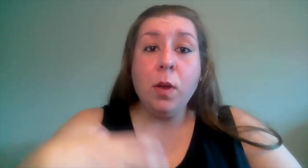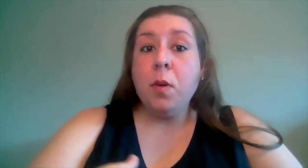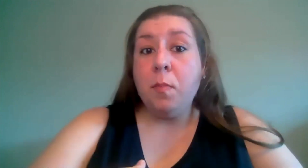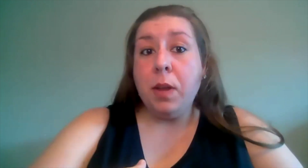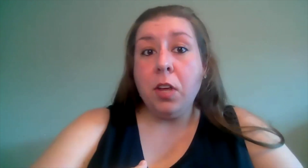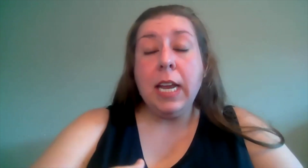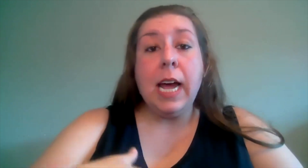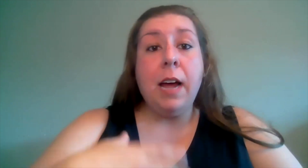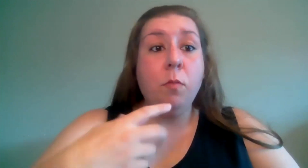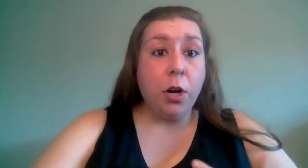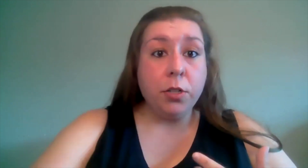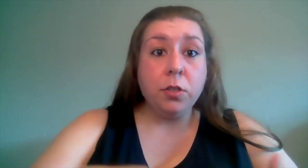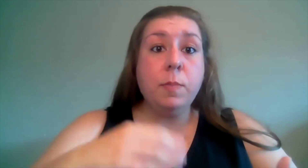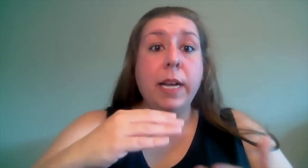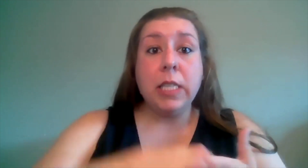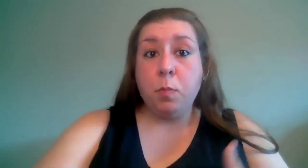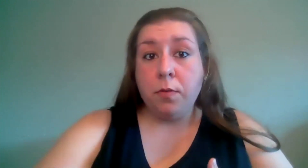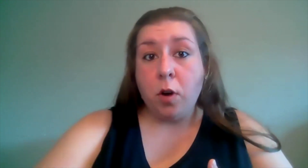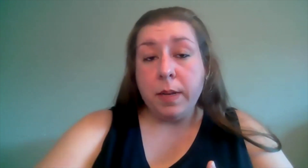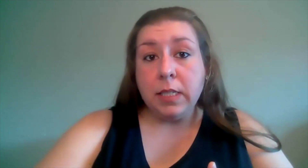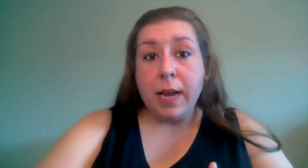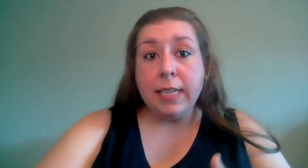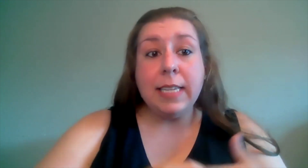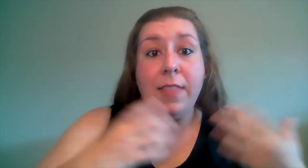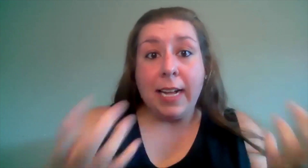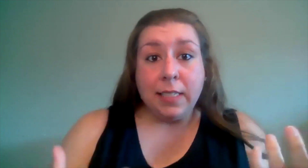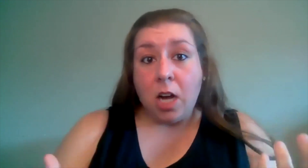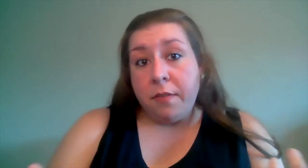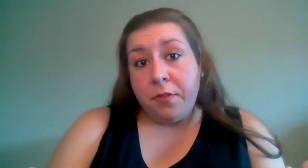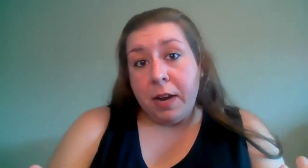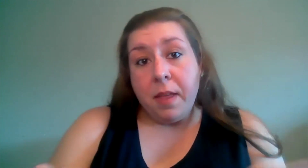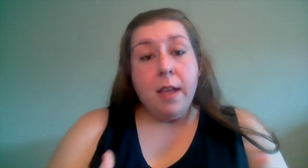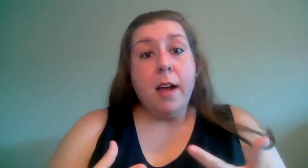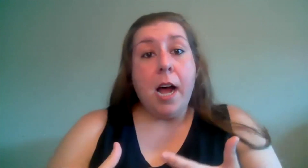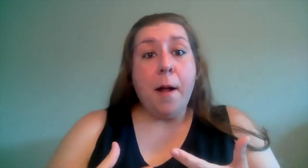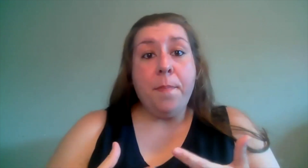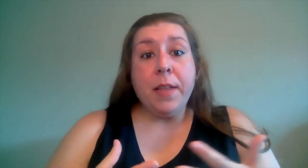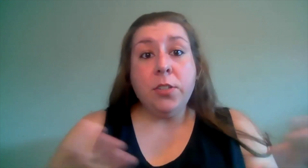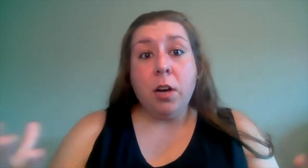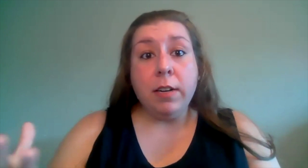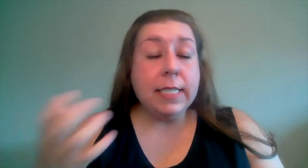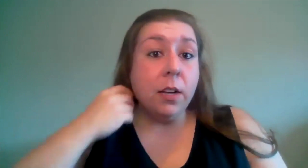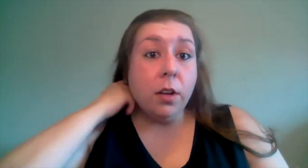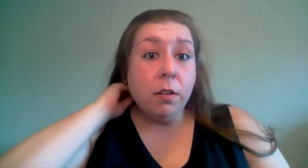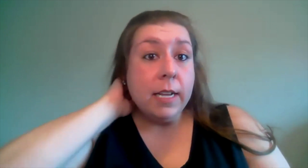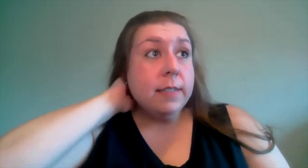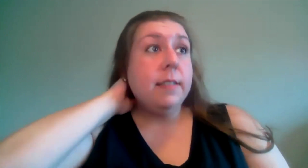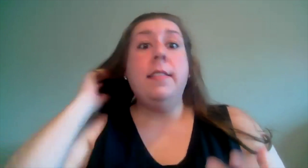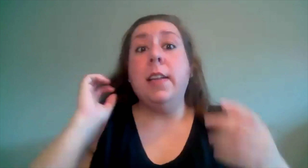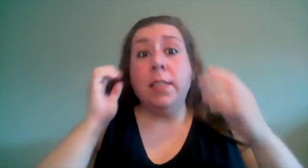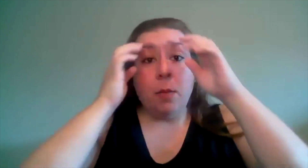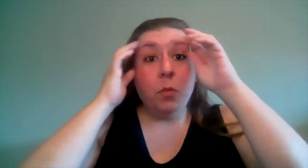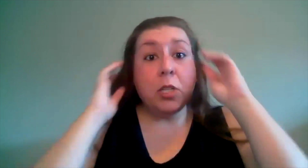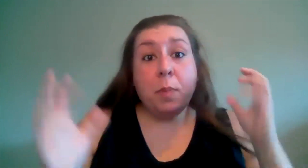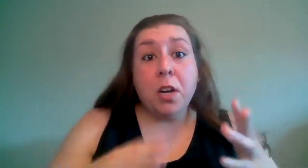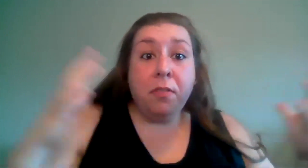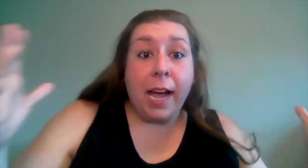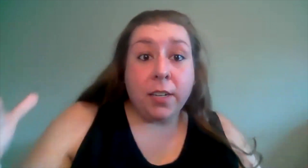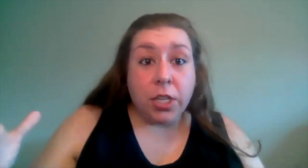we would have been looking at rehearsal space and performance space and that's not free um and so until some rich benefactor